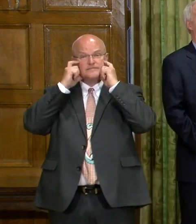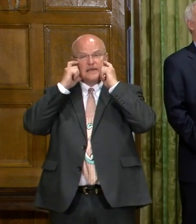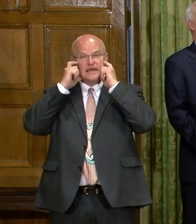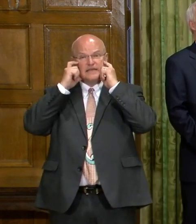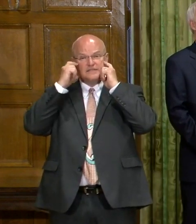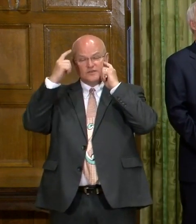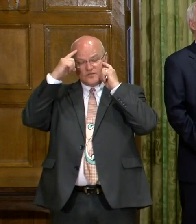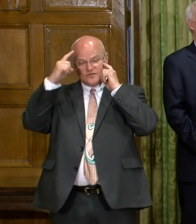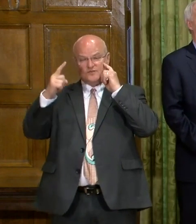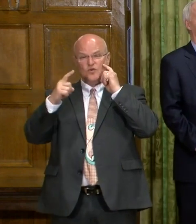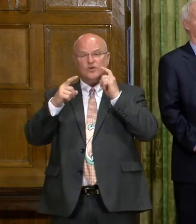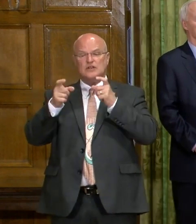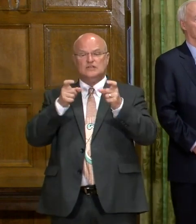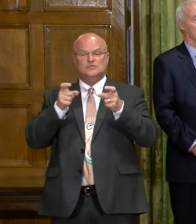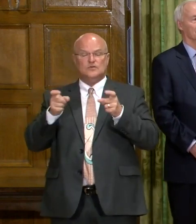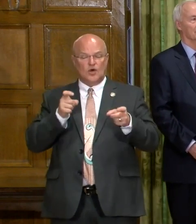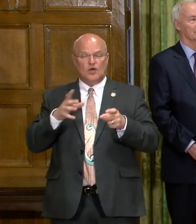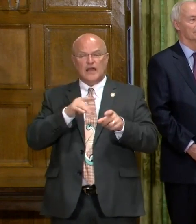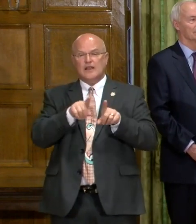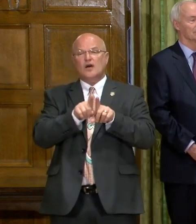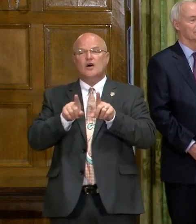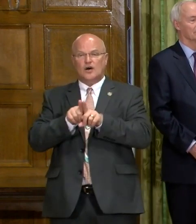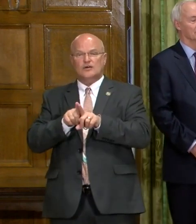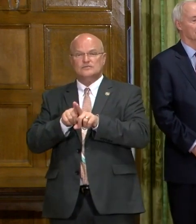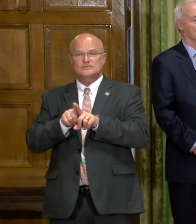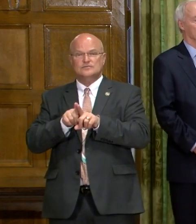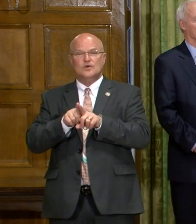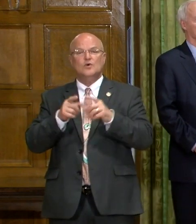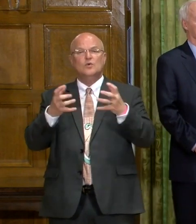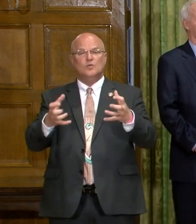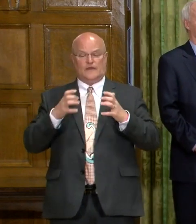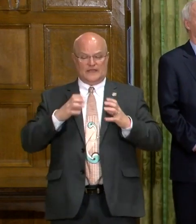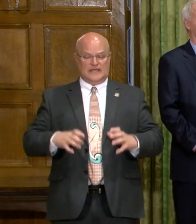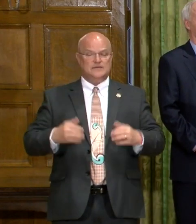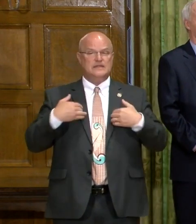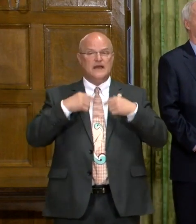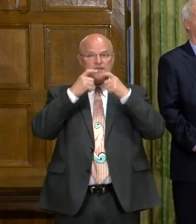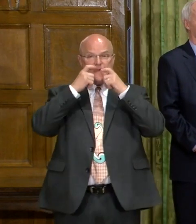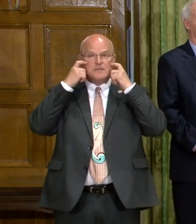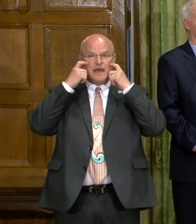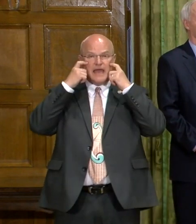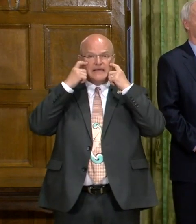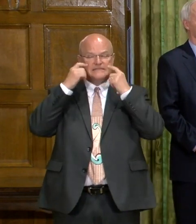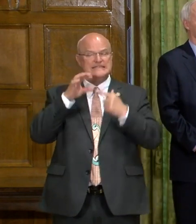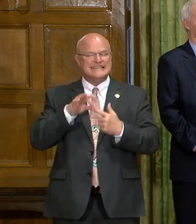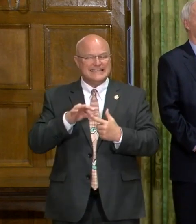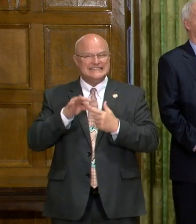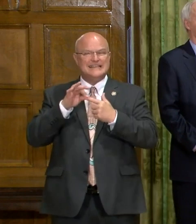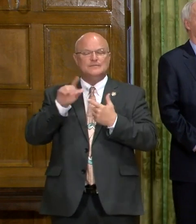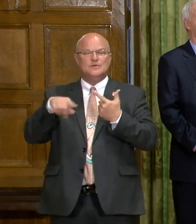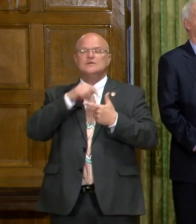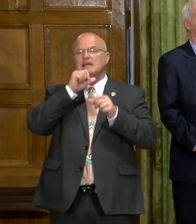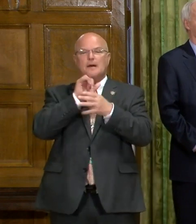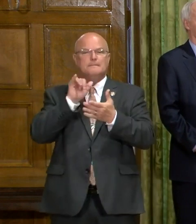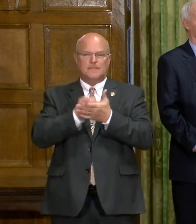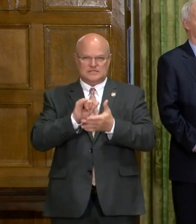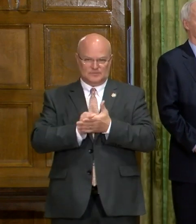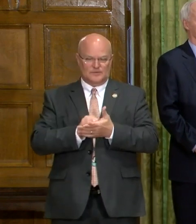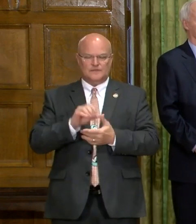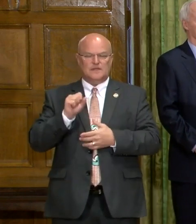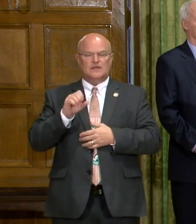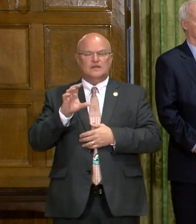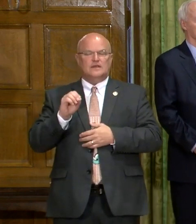masks for source control. And we also want the customers to wear them except when it's not possible.